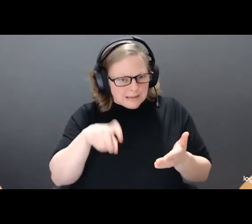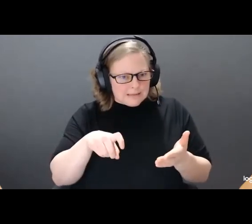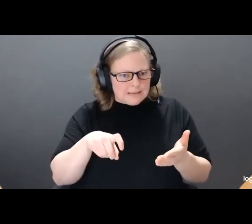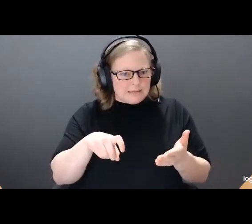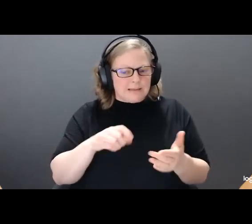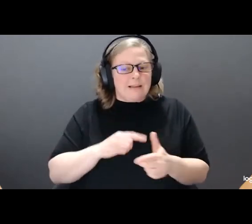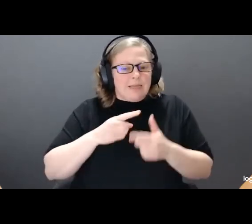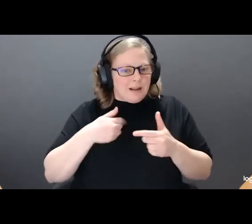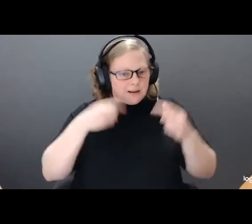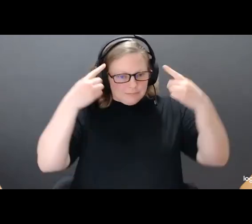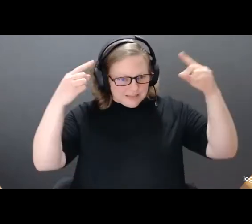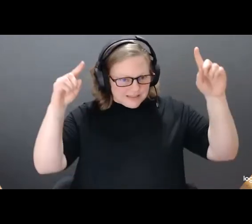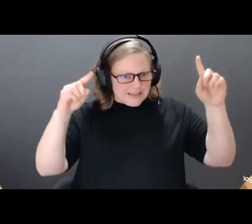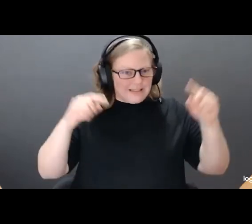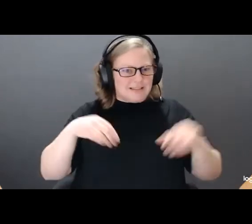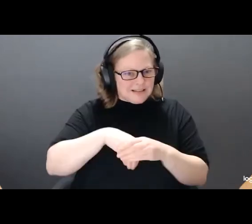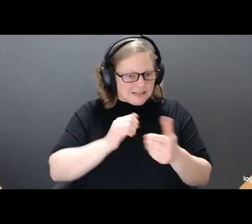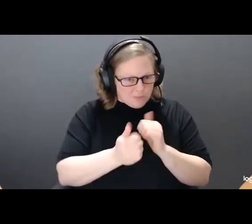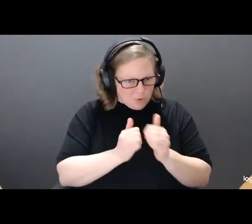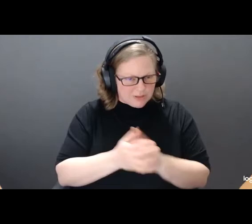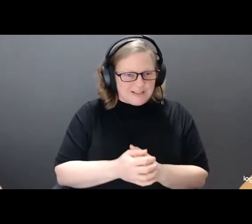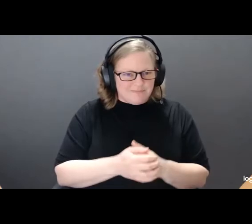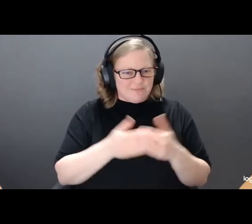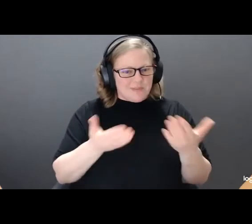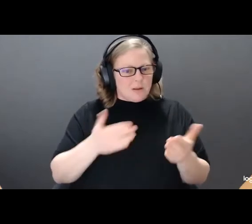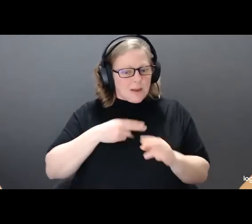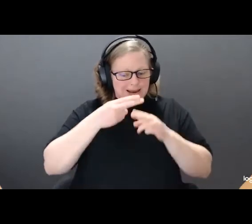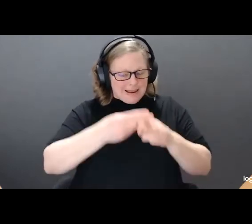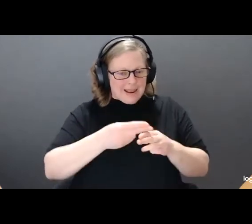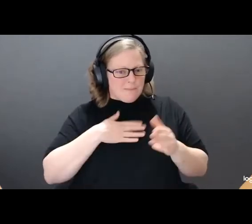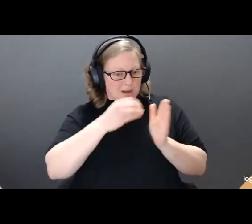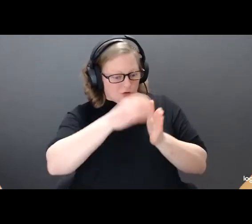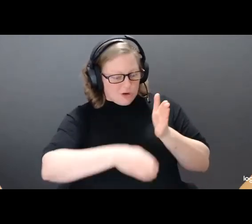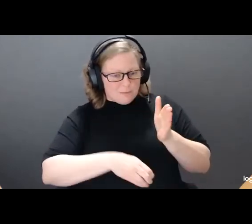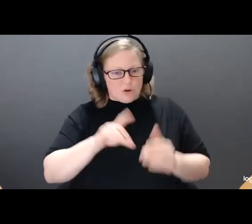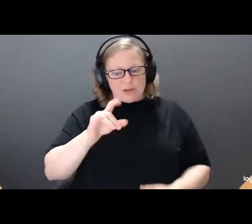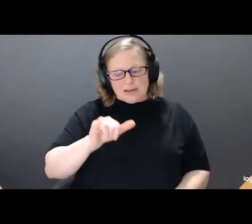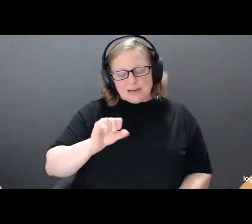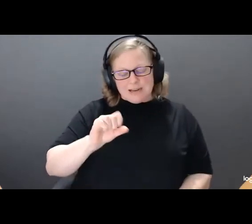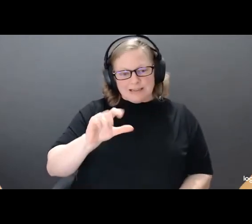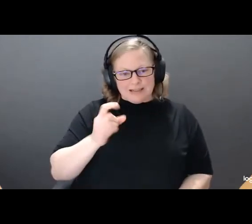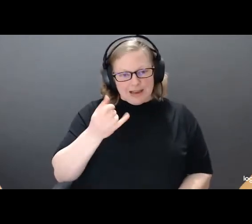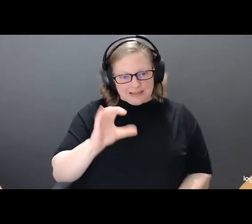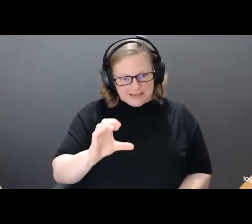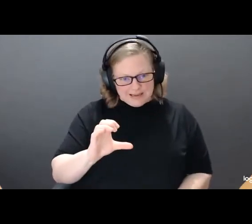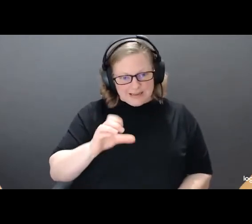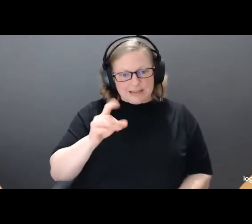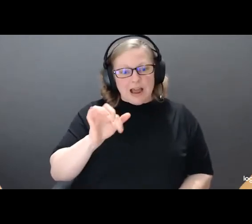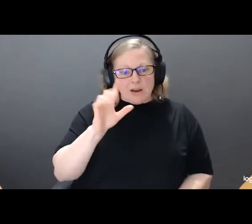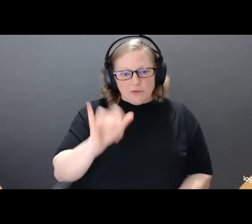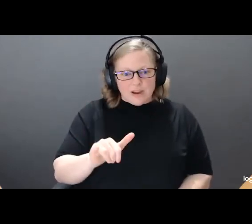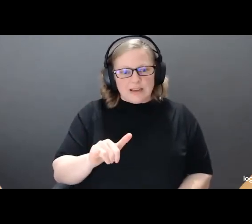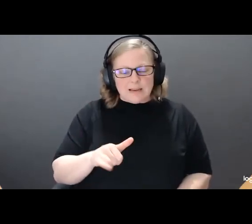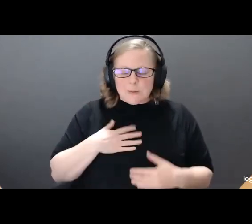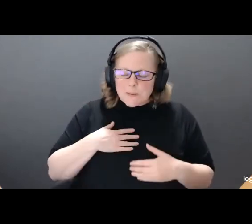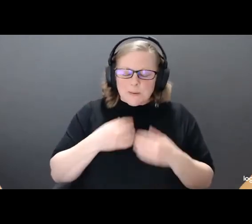The name of my chapter, which is the Dyslexic Diary, has a lot of meaning behind it. When I was first diagnosed, my mom thought it would be a good idea for me to write down